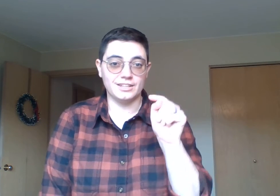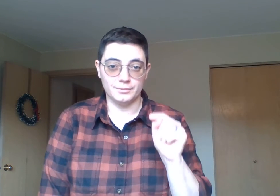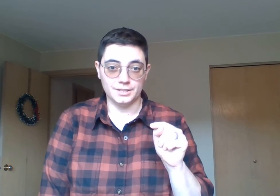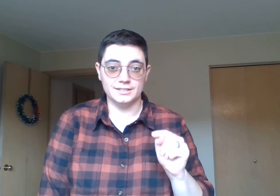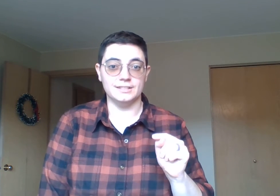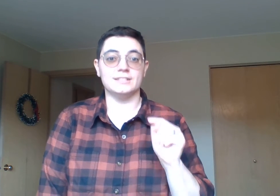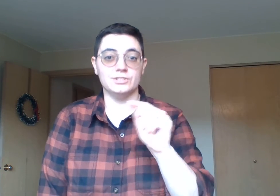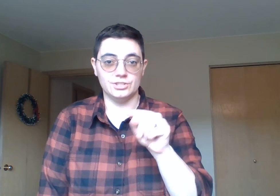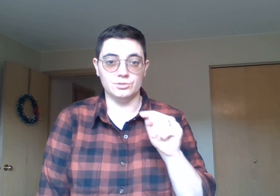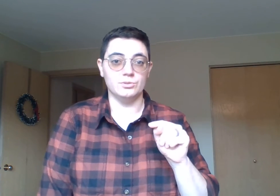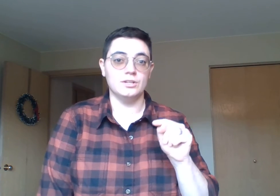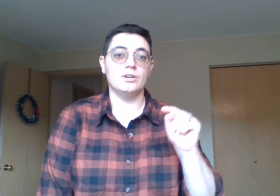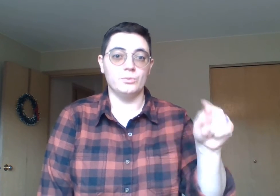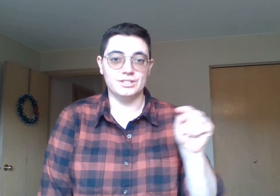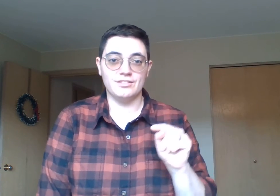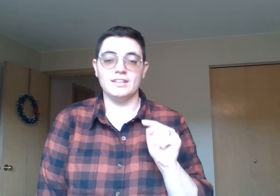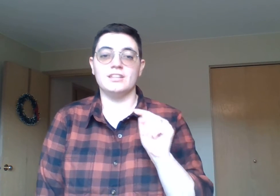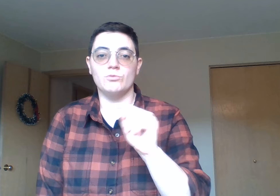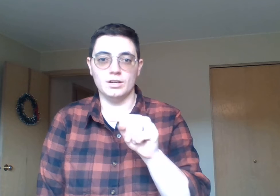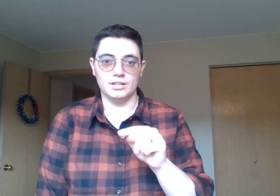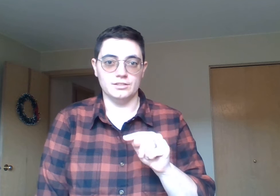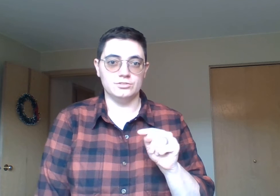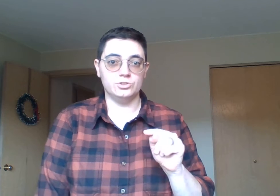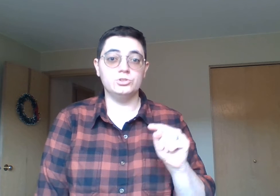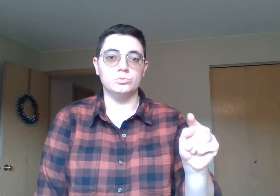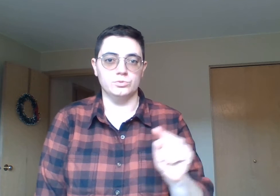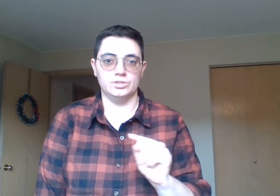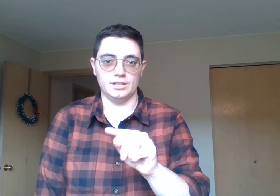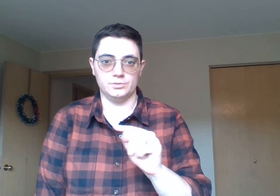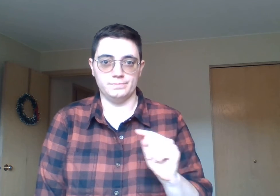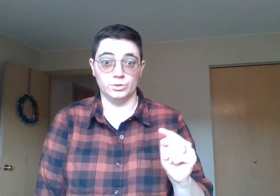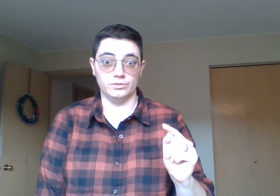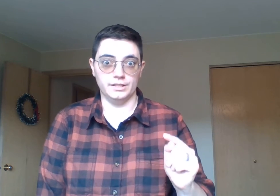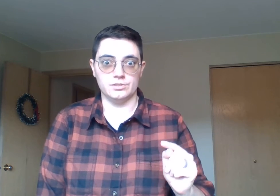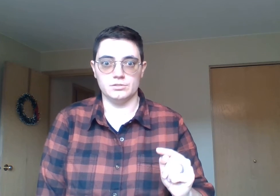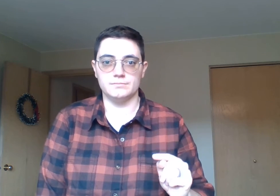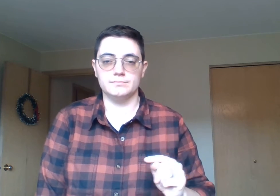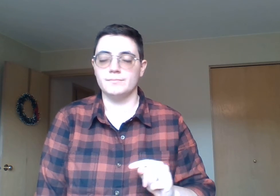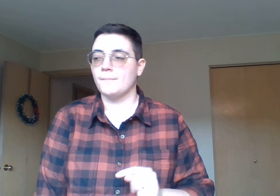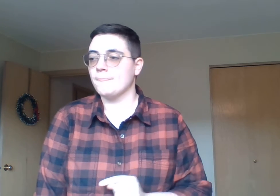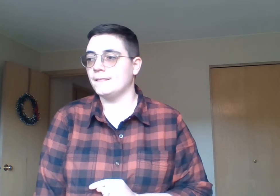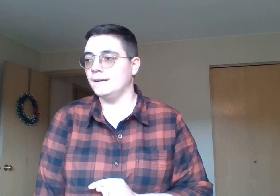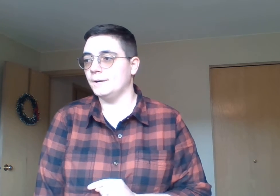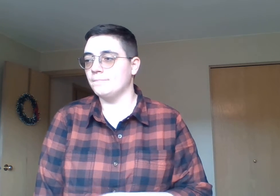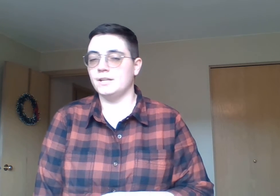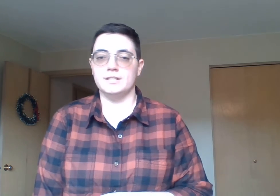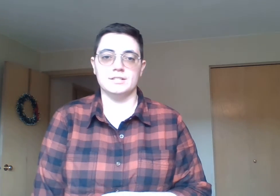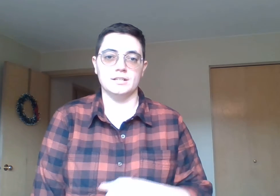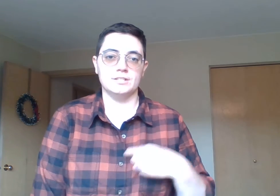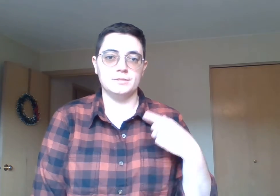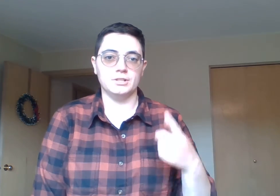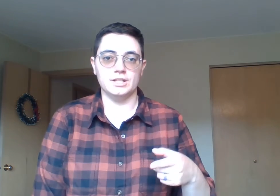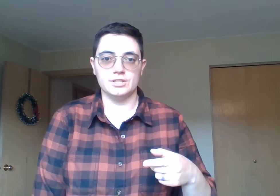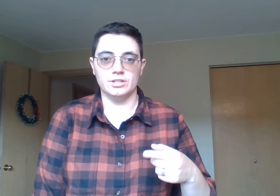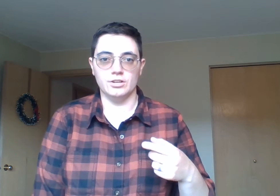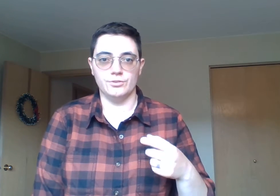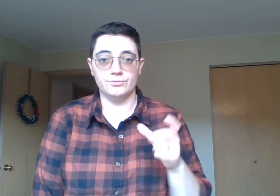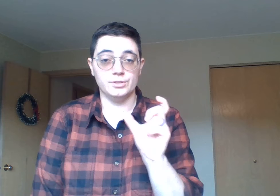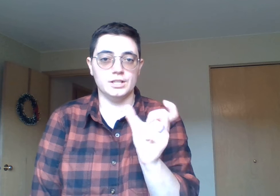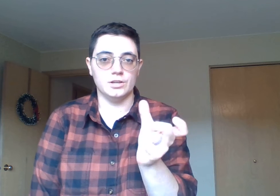click the button that tells you which thing you want to choose as your adventure. And it's a simulation of treaty